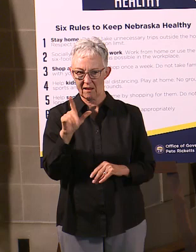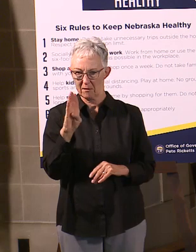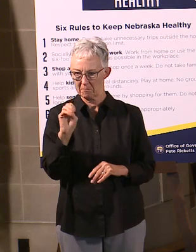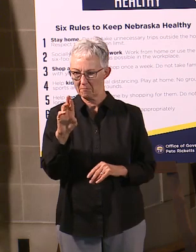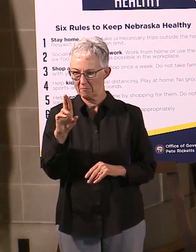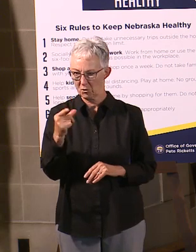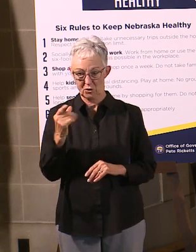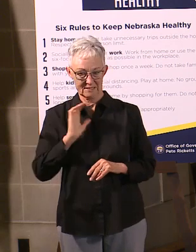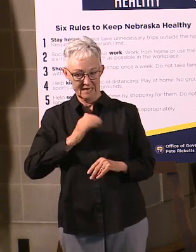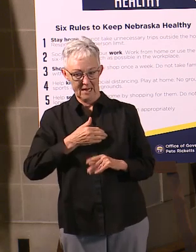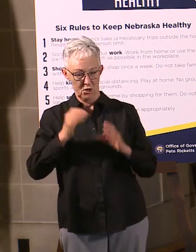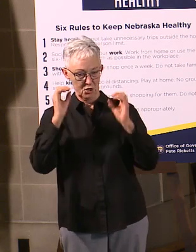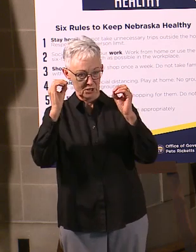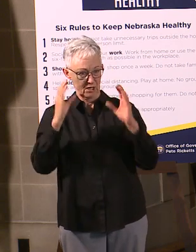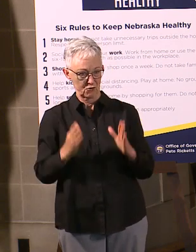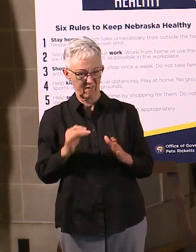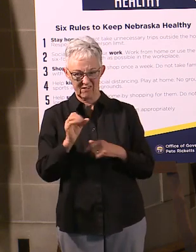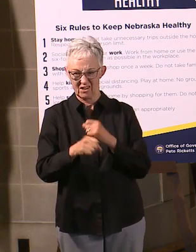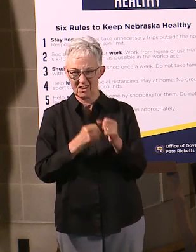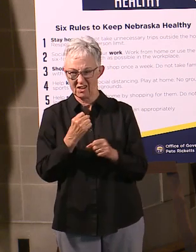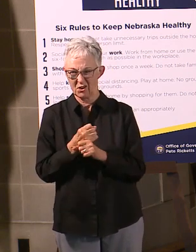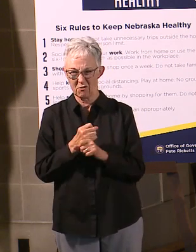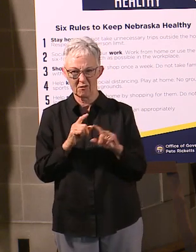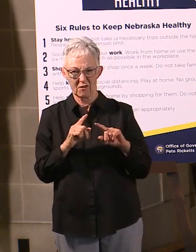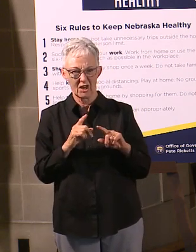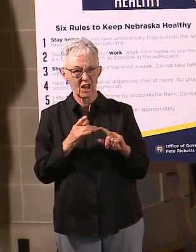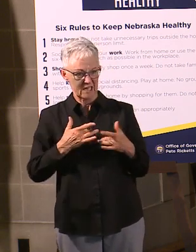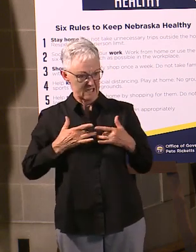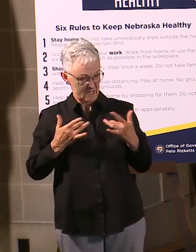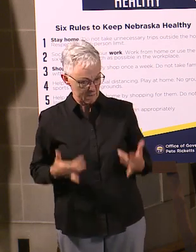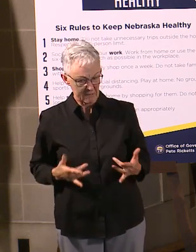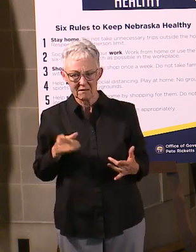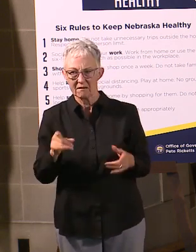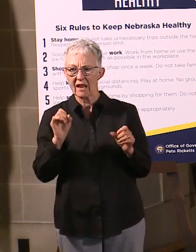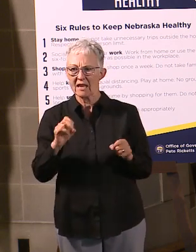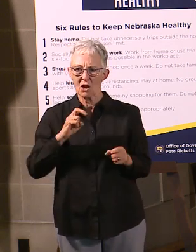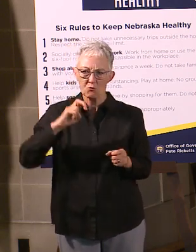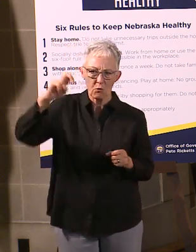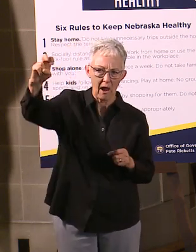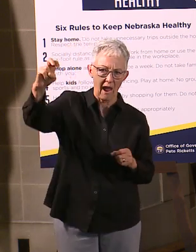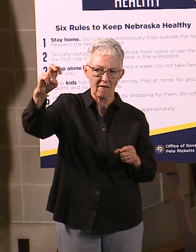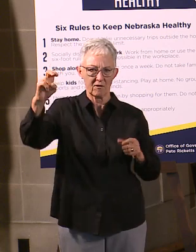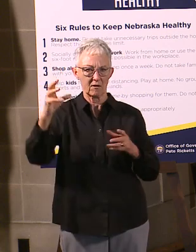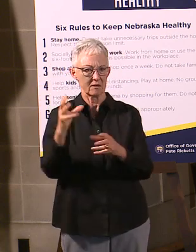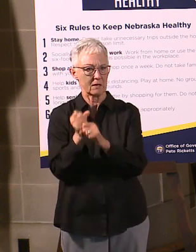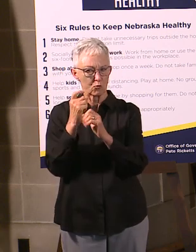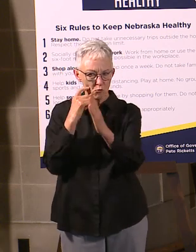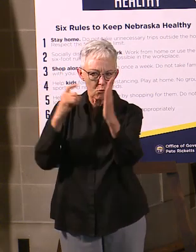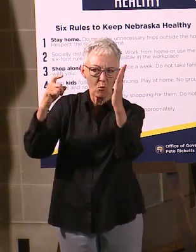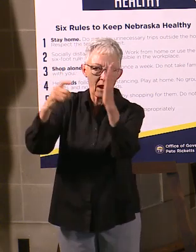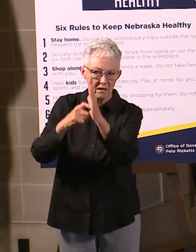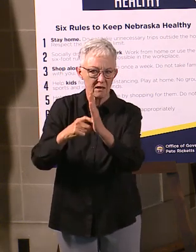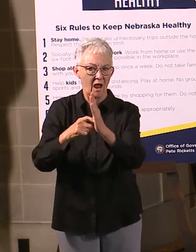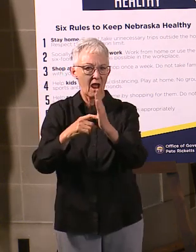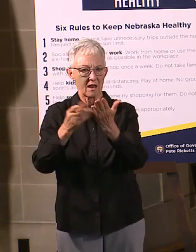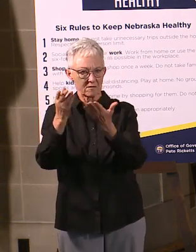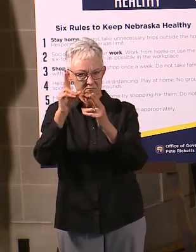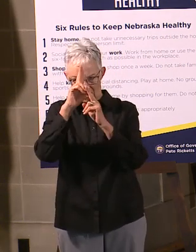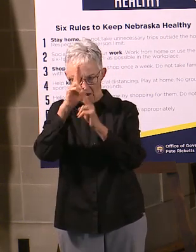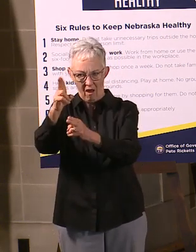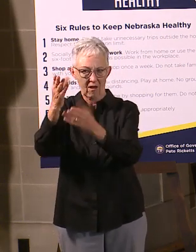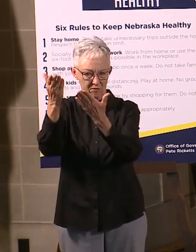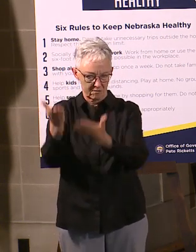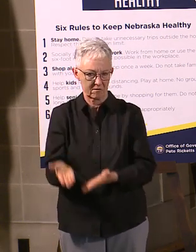convene and do really unique things. But our Teachers of the Year are really critical for us and part of that